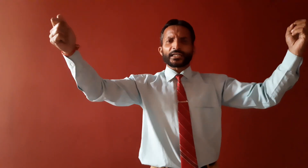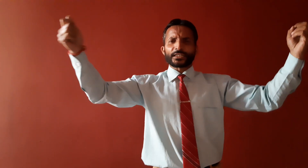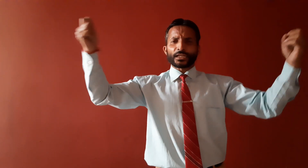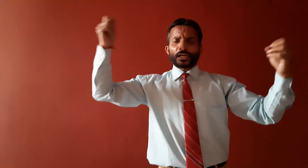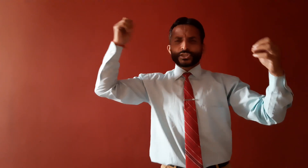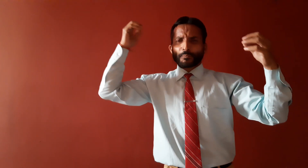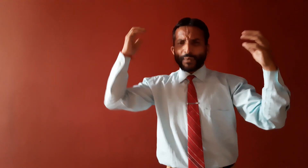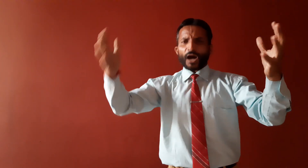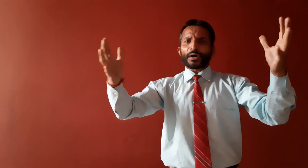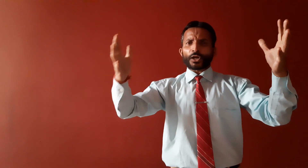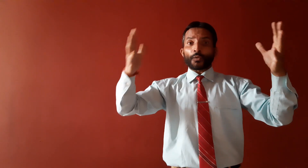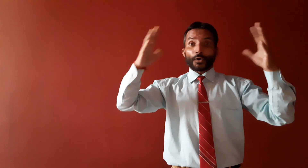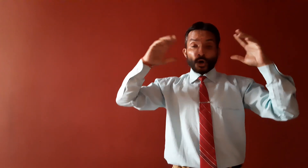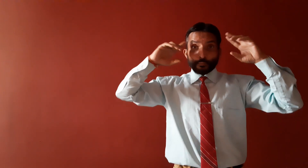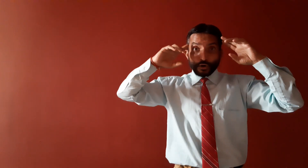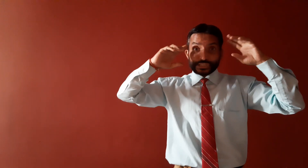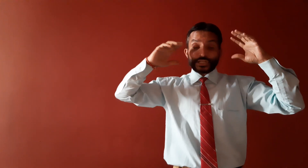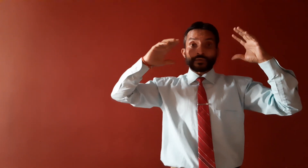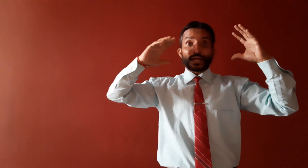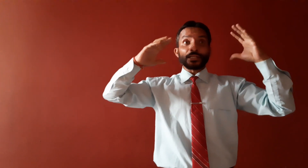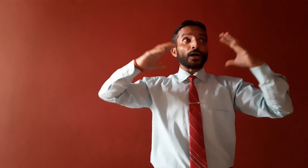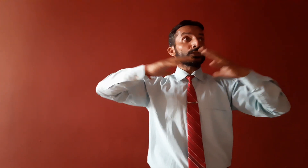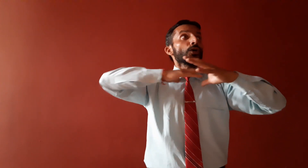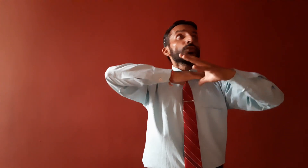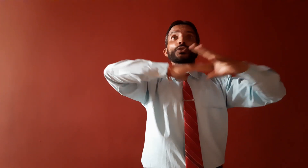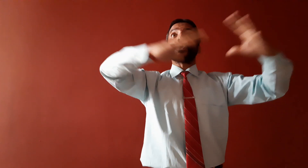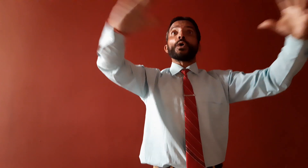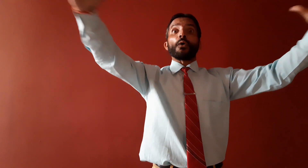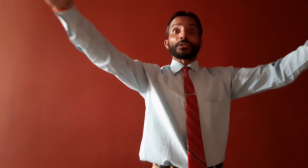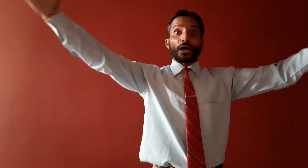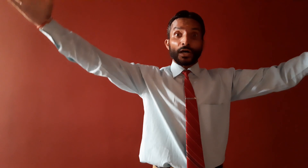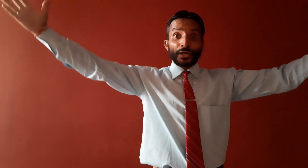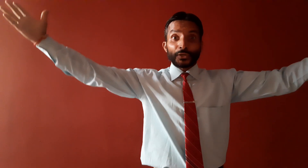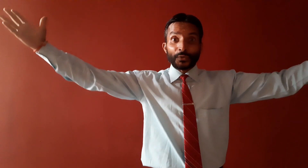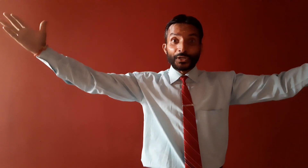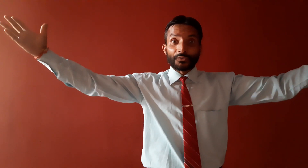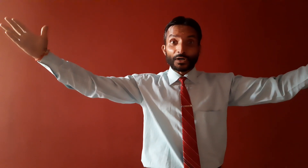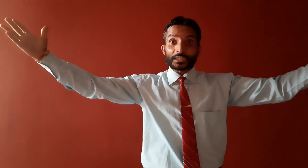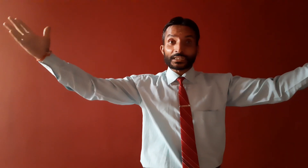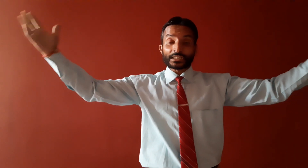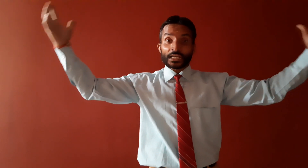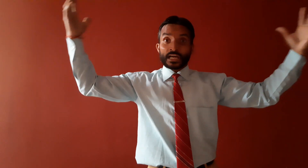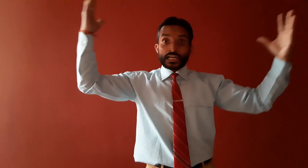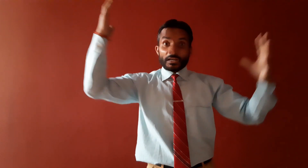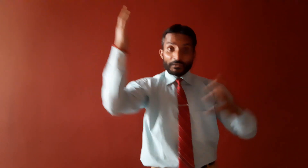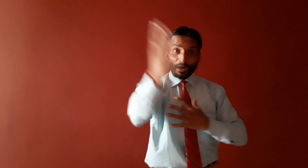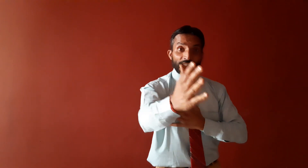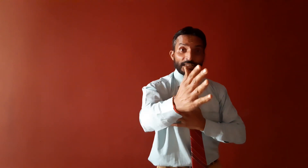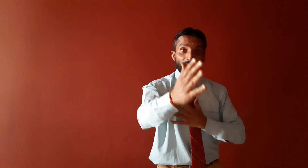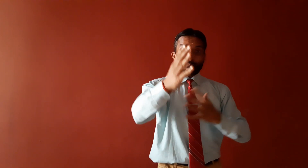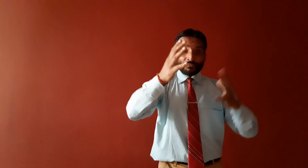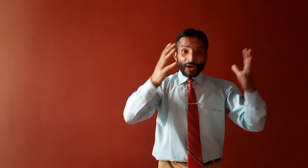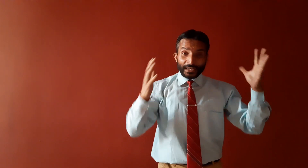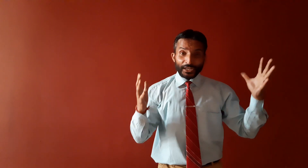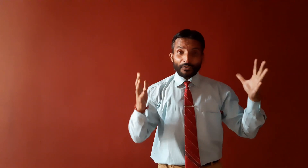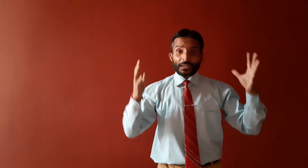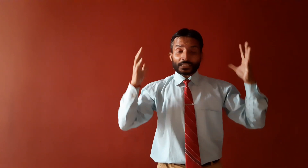the power of positive ideas throughout the universe. Once, when he was